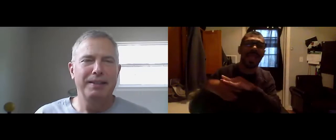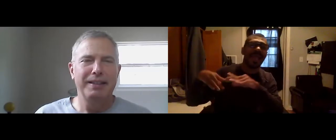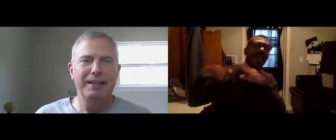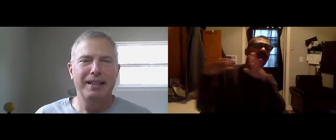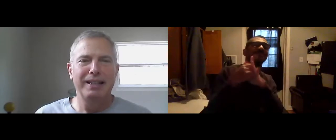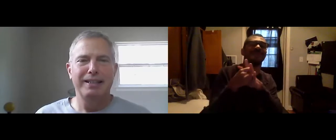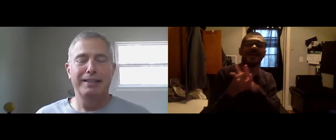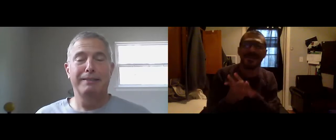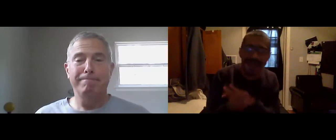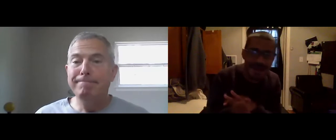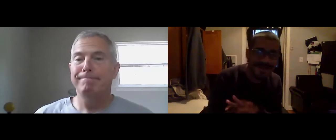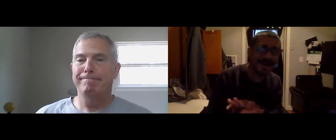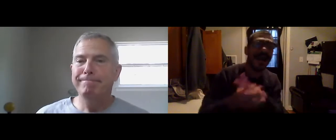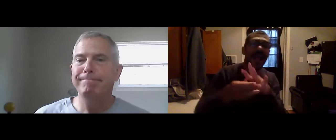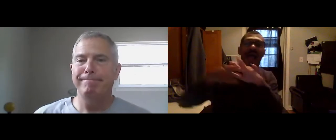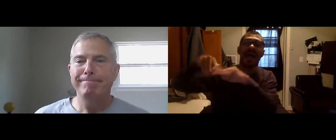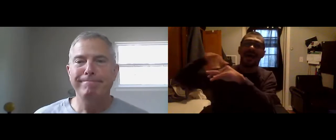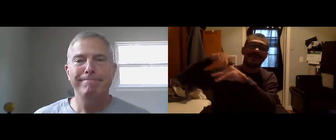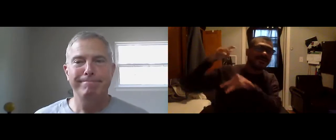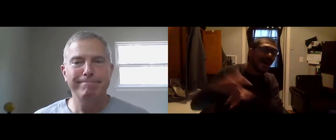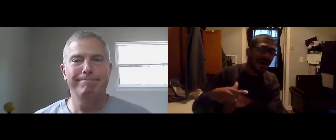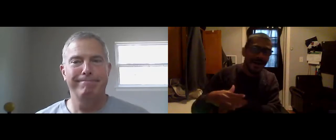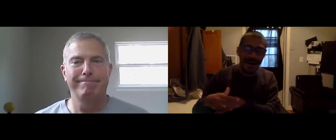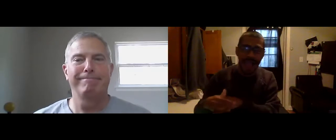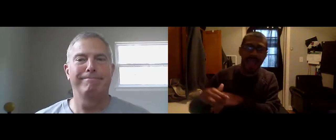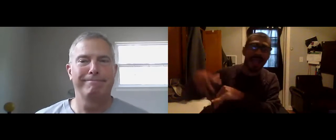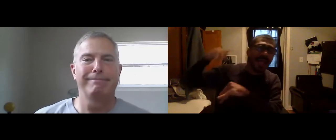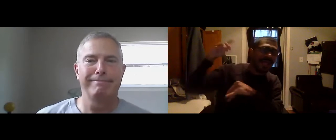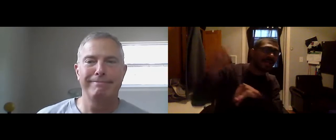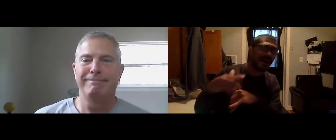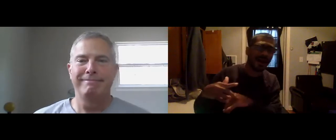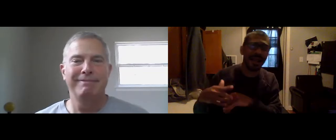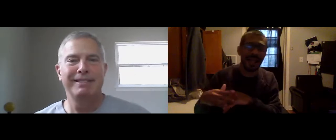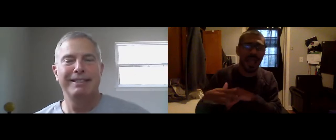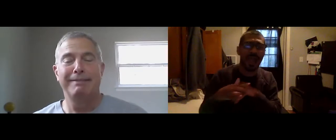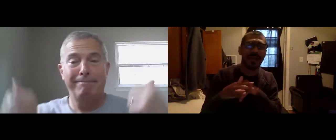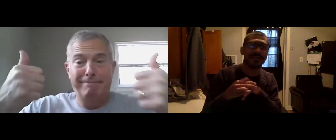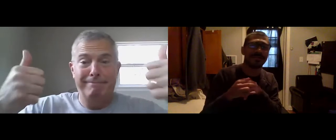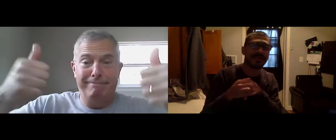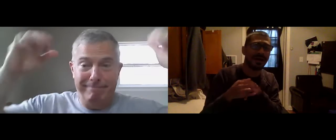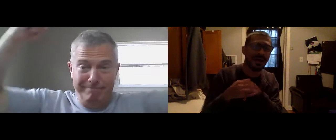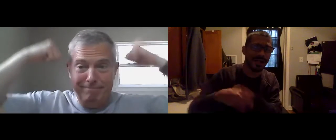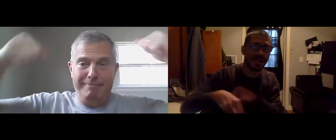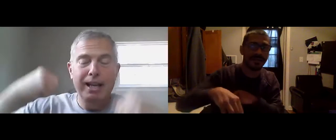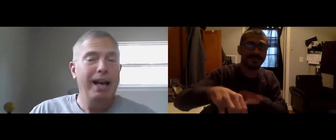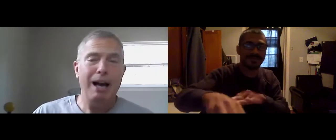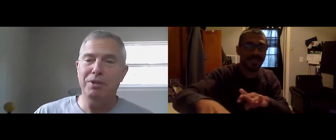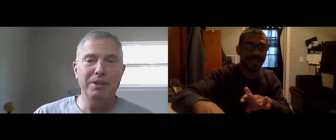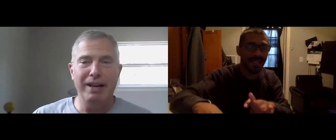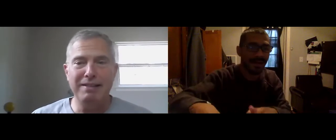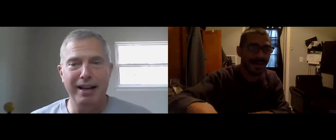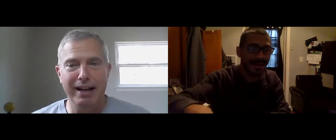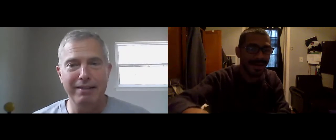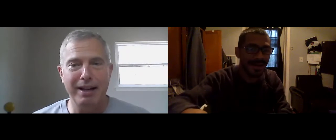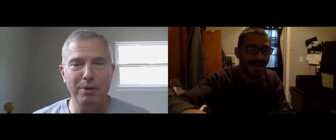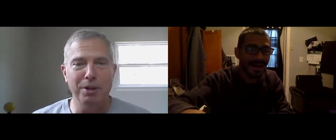DJ here, coming back to the other one, and having fun again. How are you? How are you doing, Ty? I'm